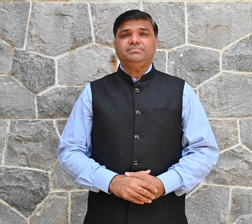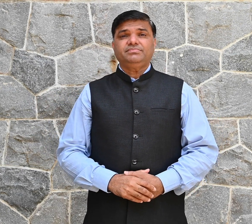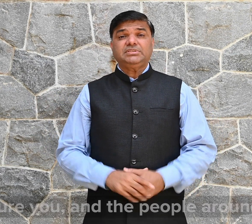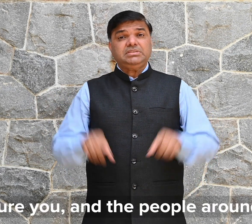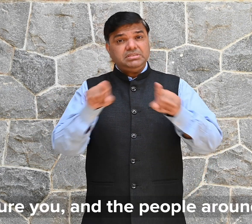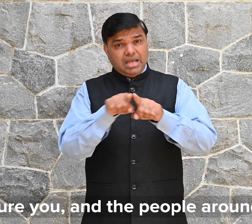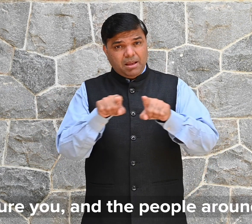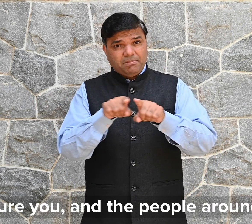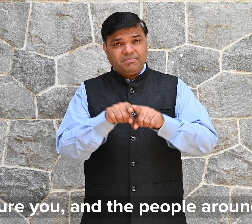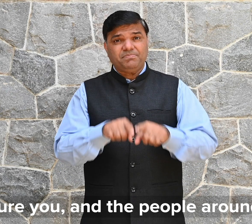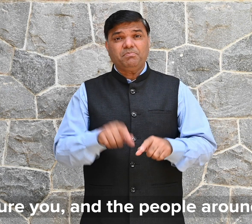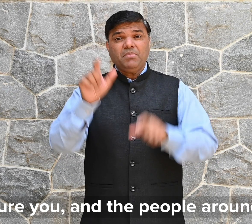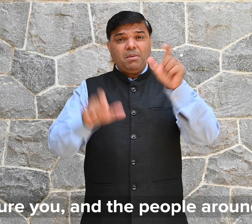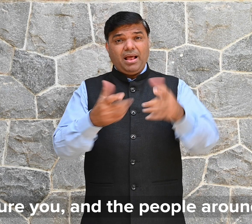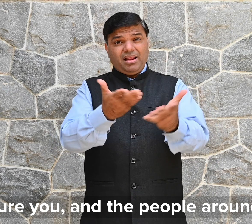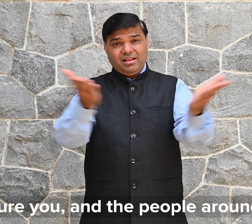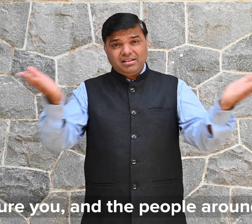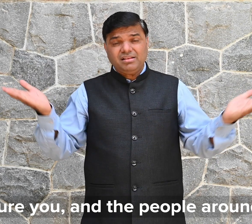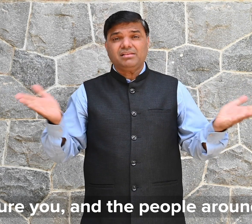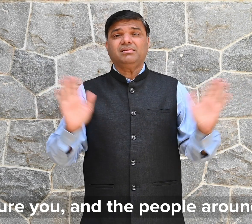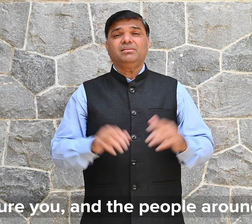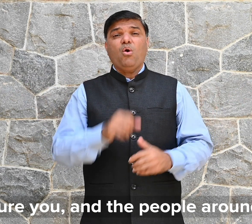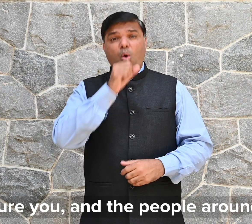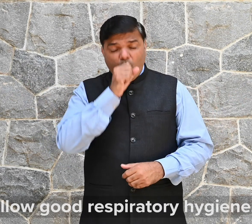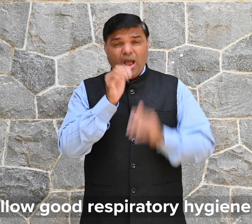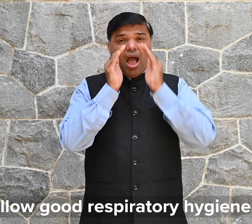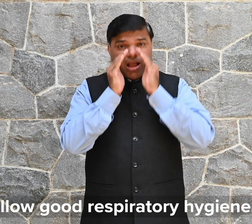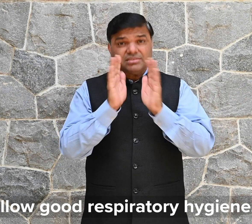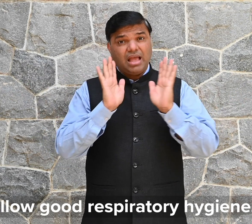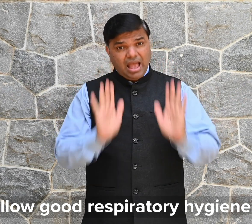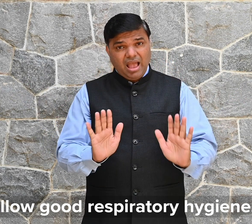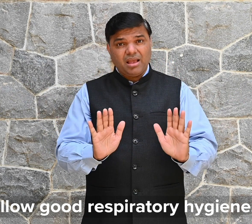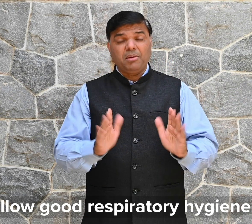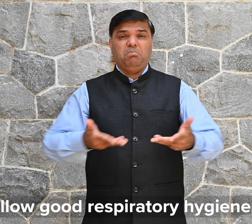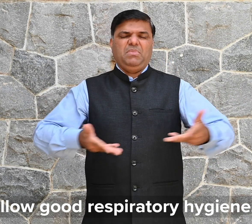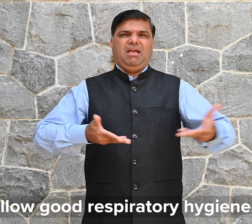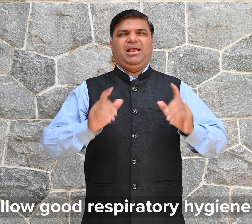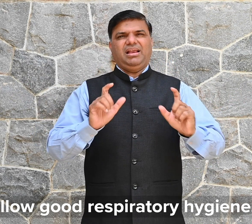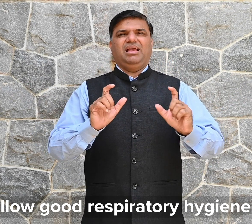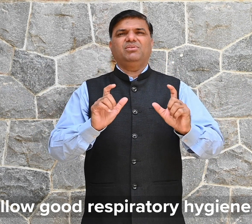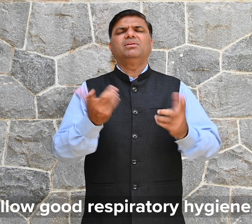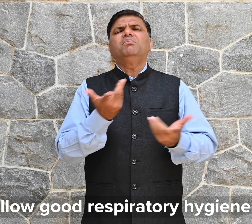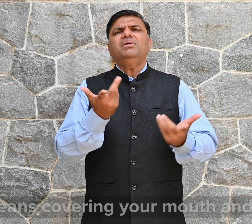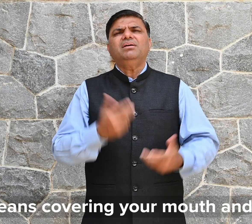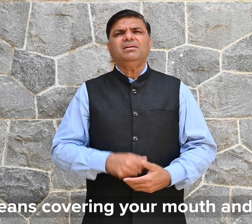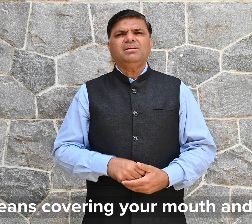Make sure you and the people around you follow good respiratory hygiene. This